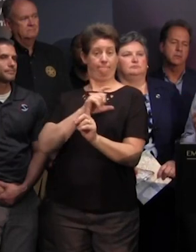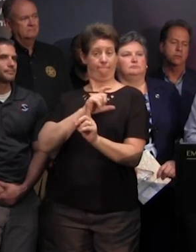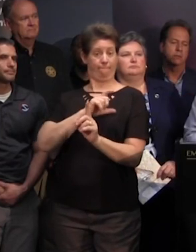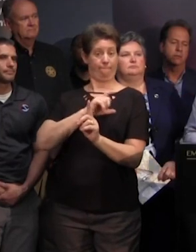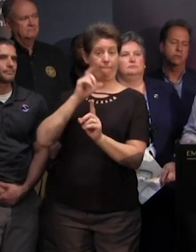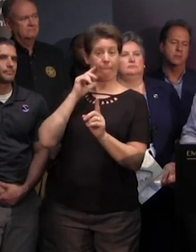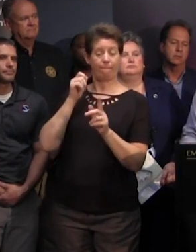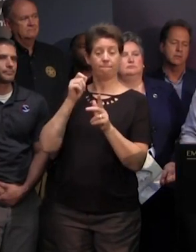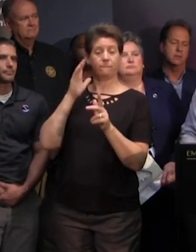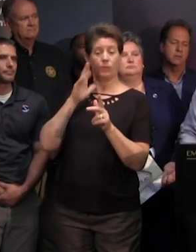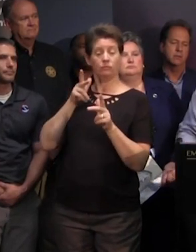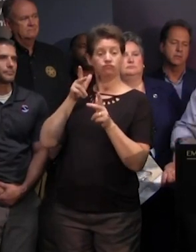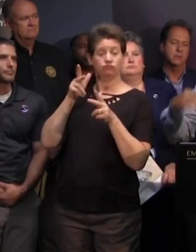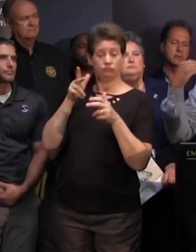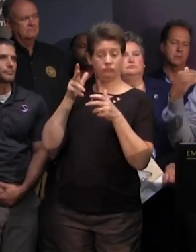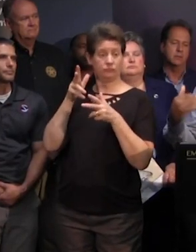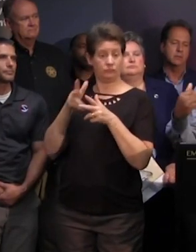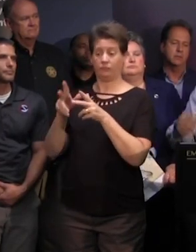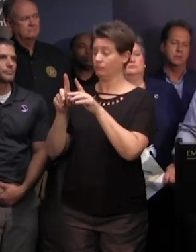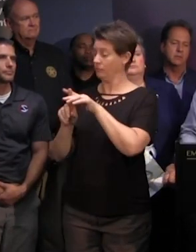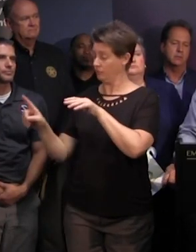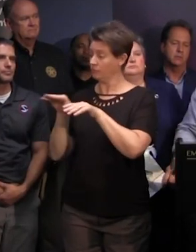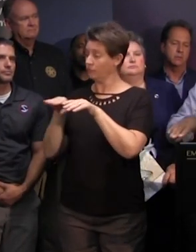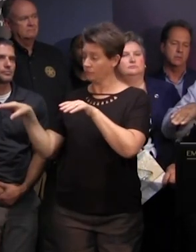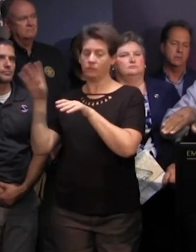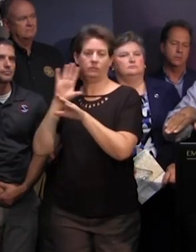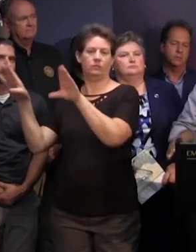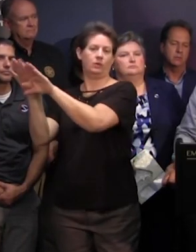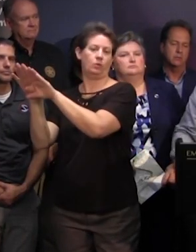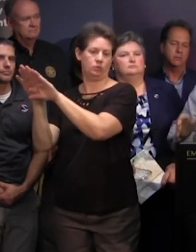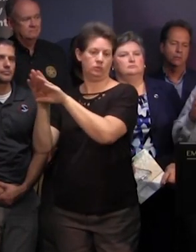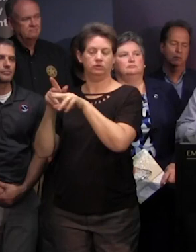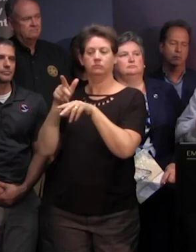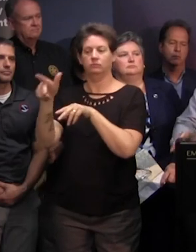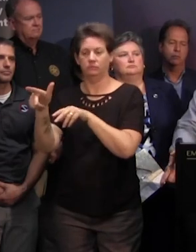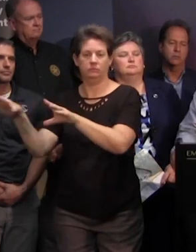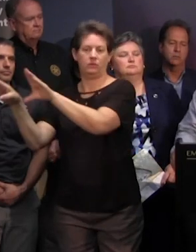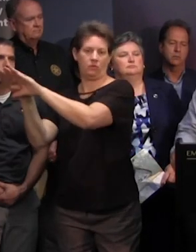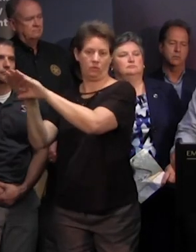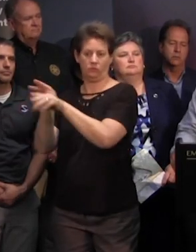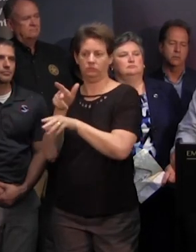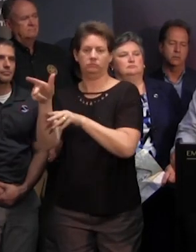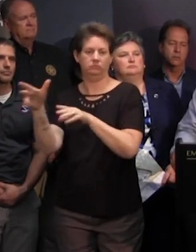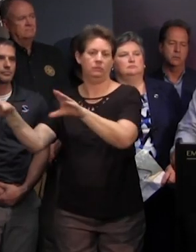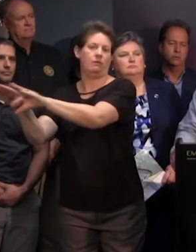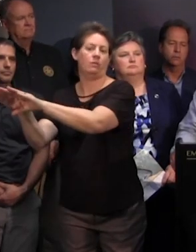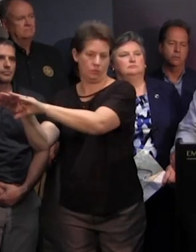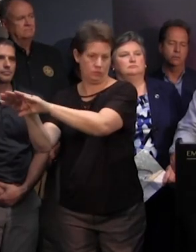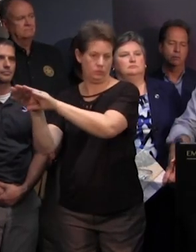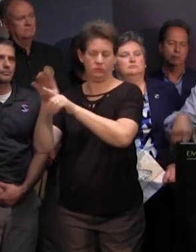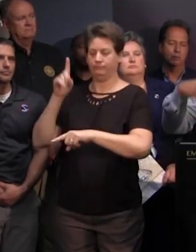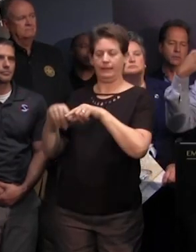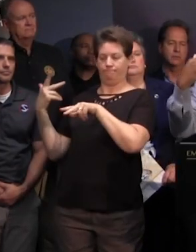trooper passes and exit we will also close that entrance ramp restricting access to the eastbound lanes of i